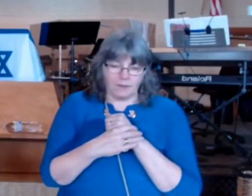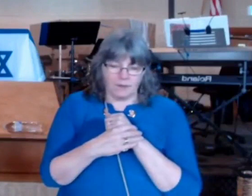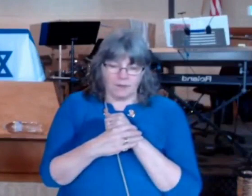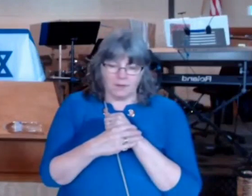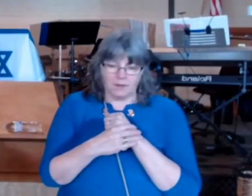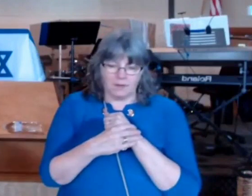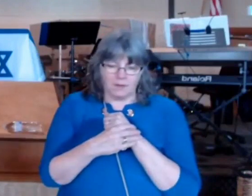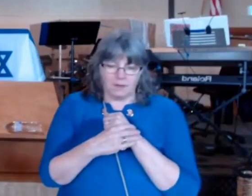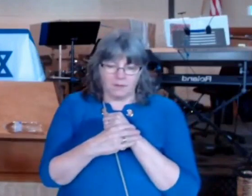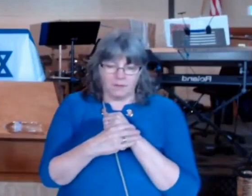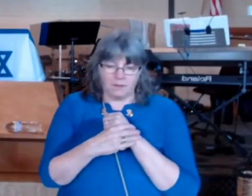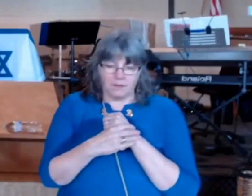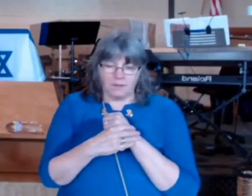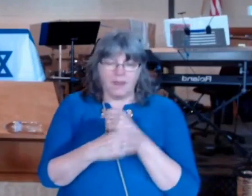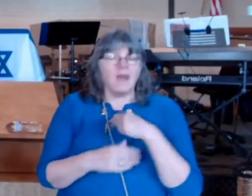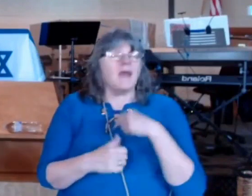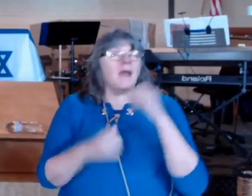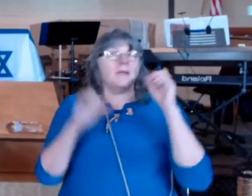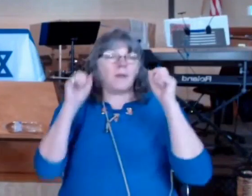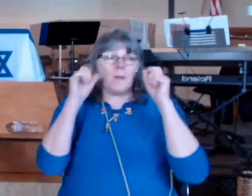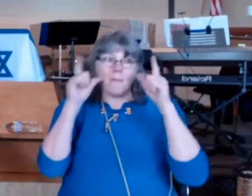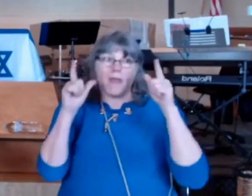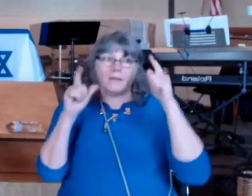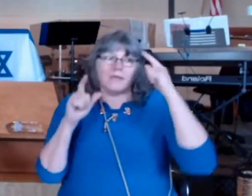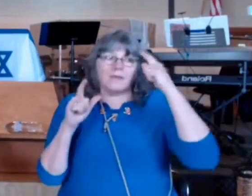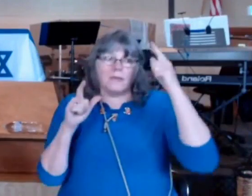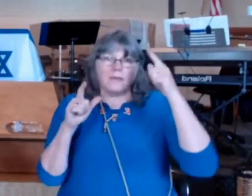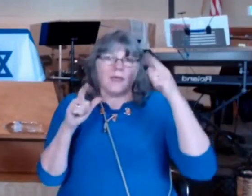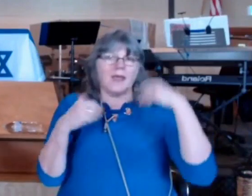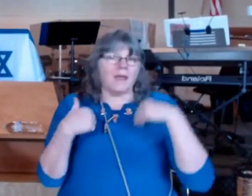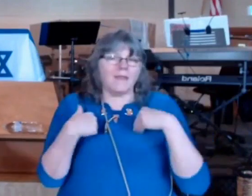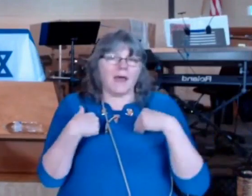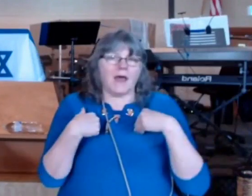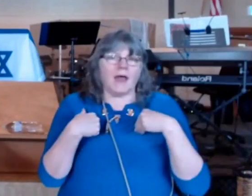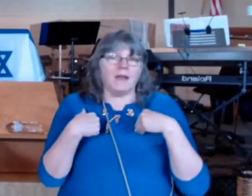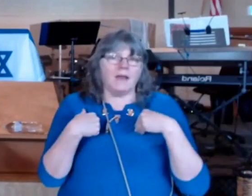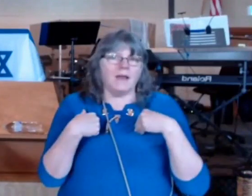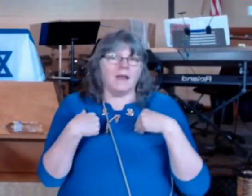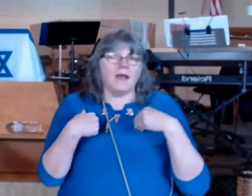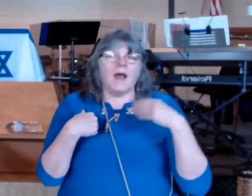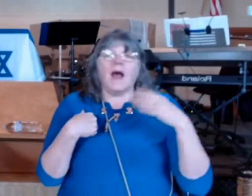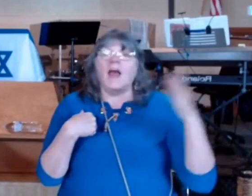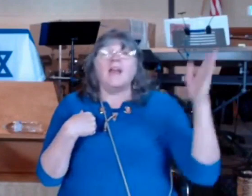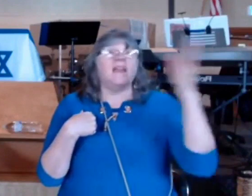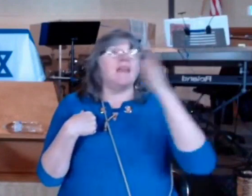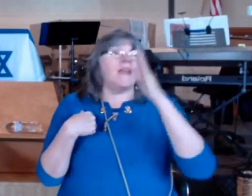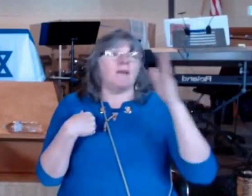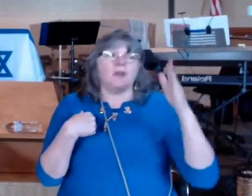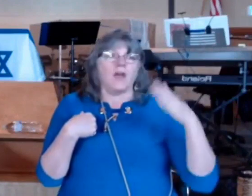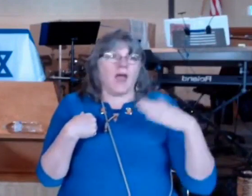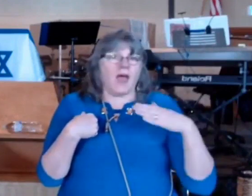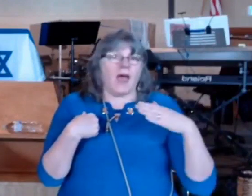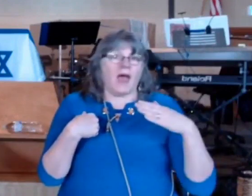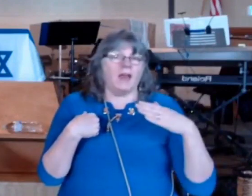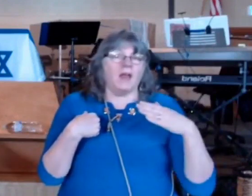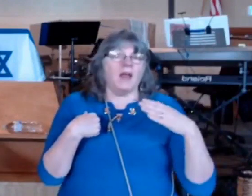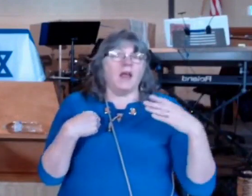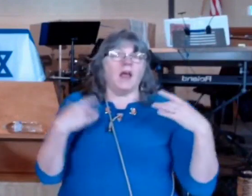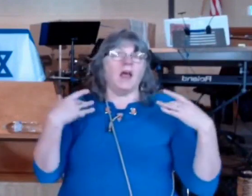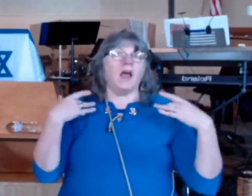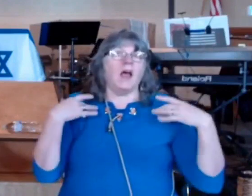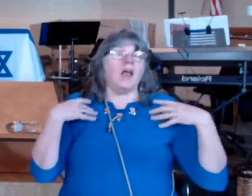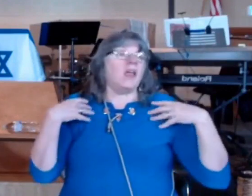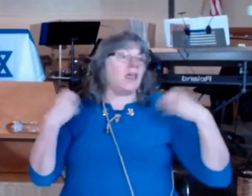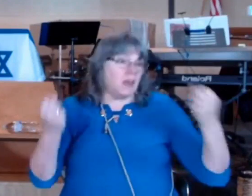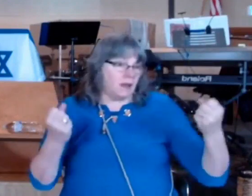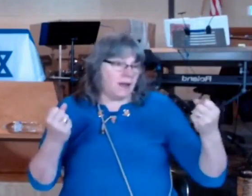leper had never presented himself to the priest saying I'm clean can you check me and we'll do